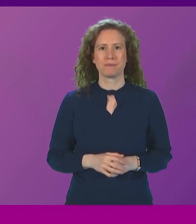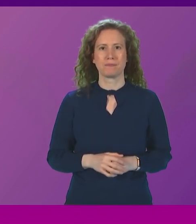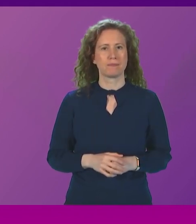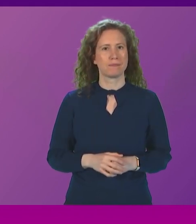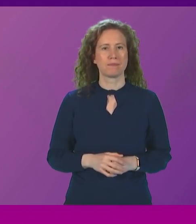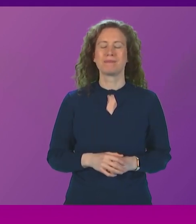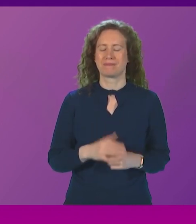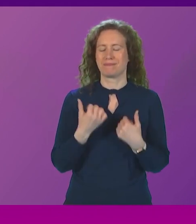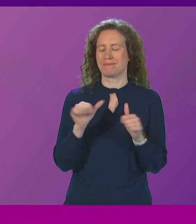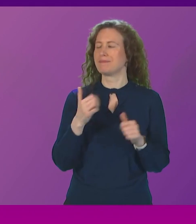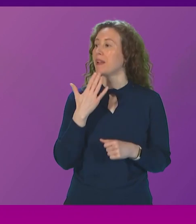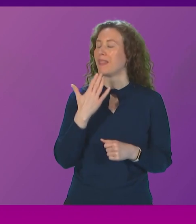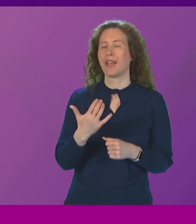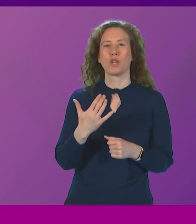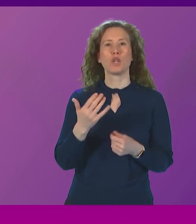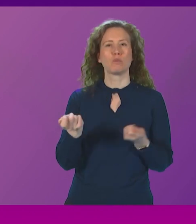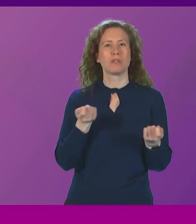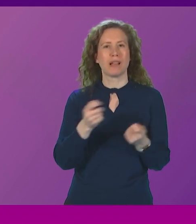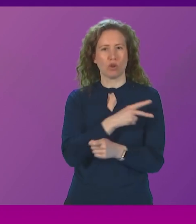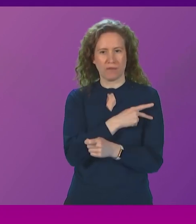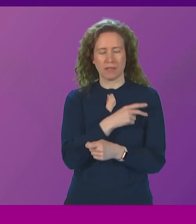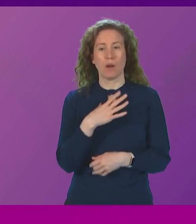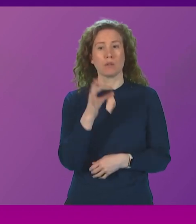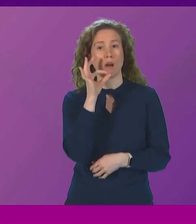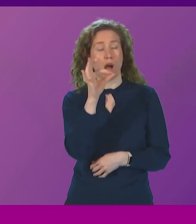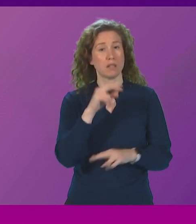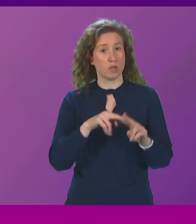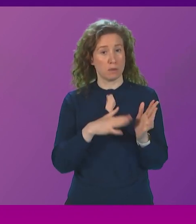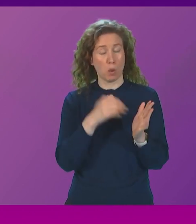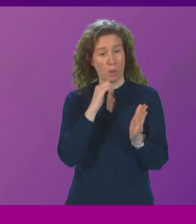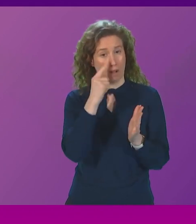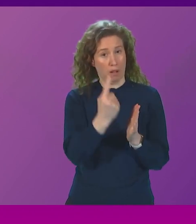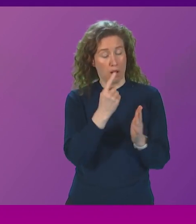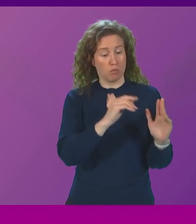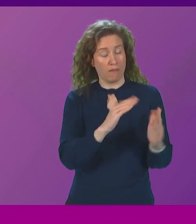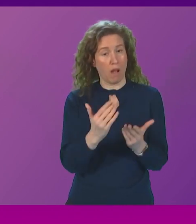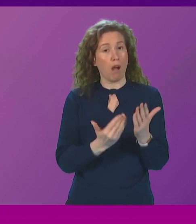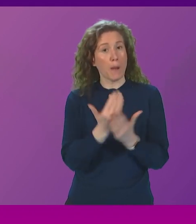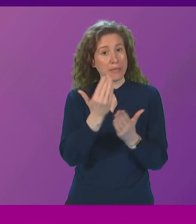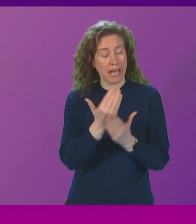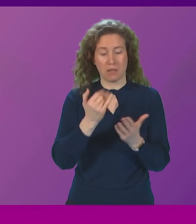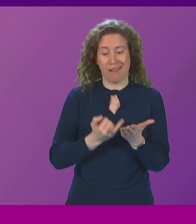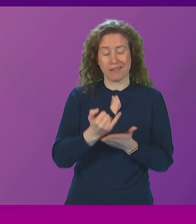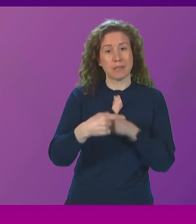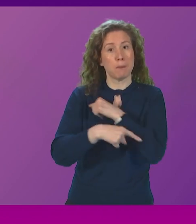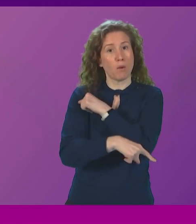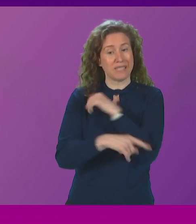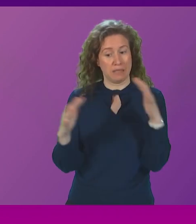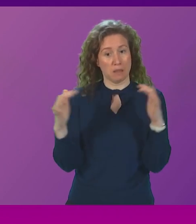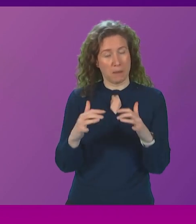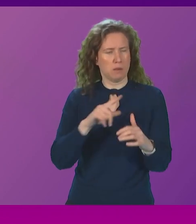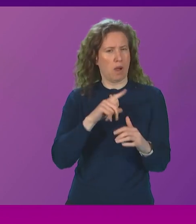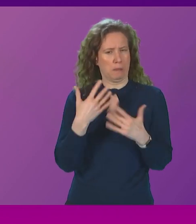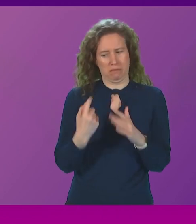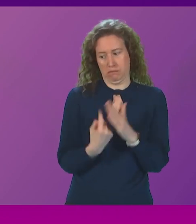thank you President Officer to ask the First Minister whether he will provide an update on the anti-poverty summit that took